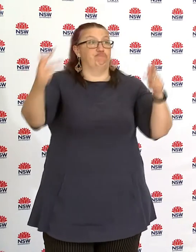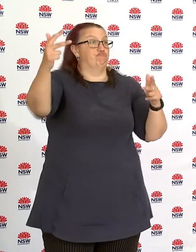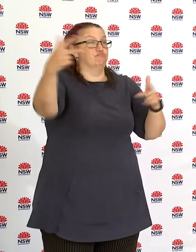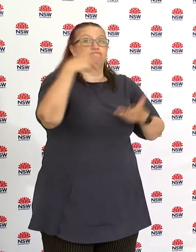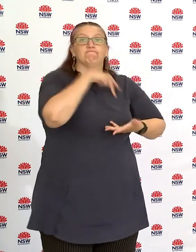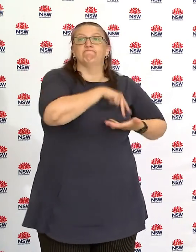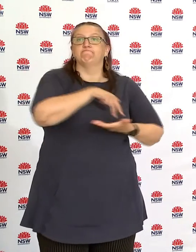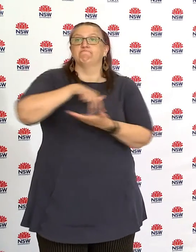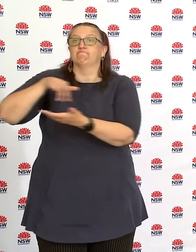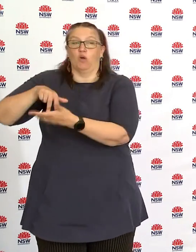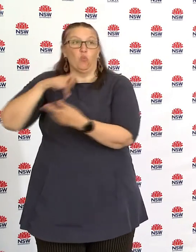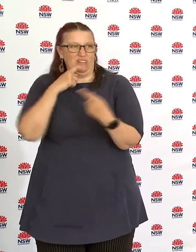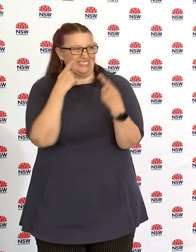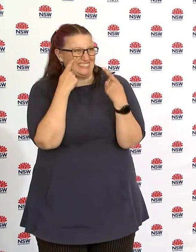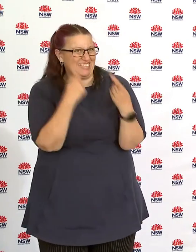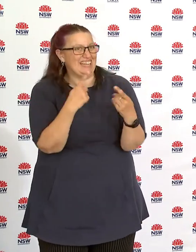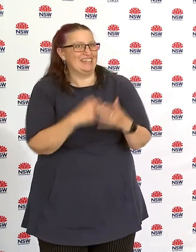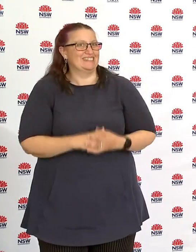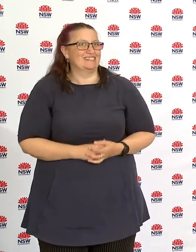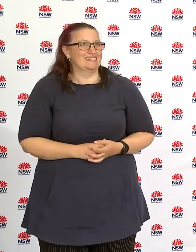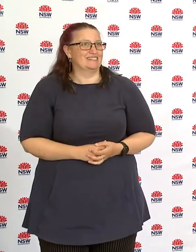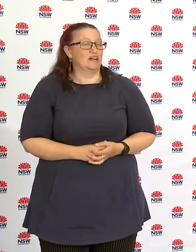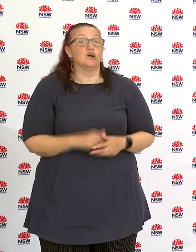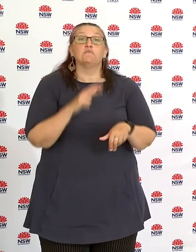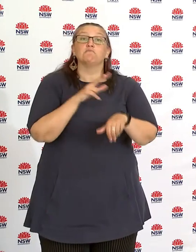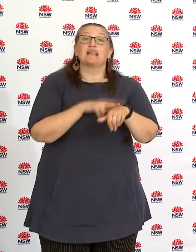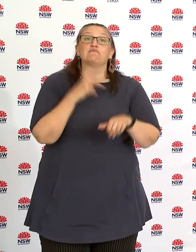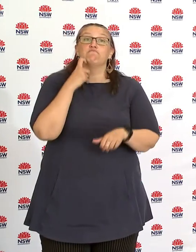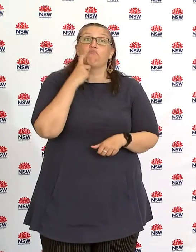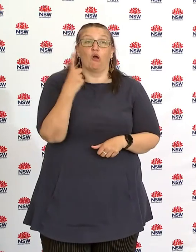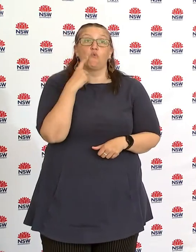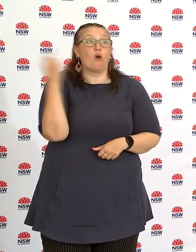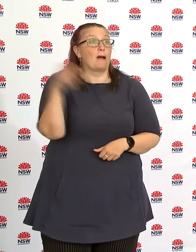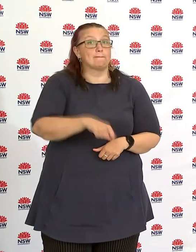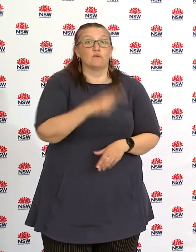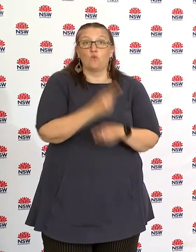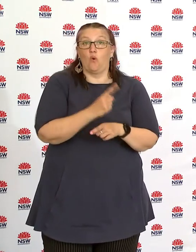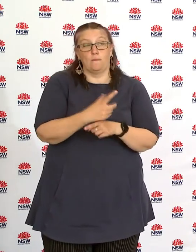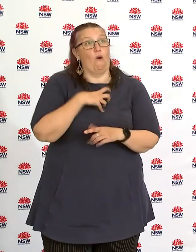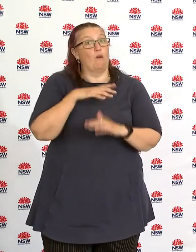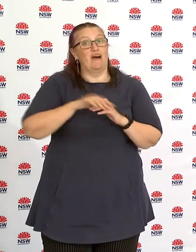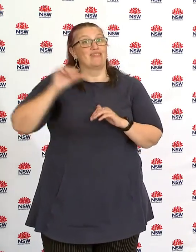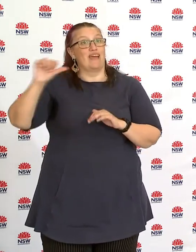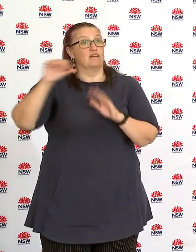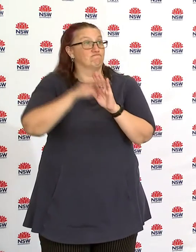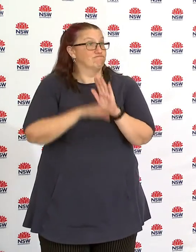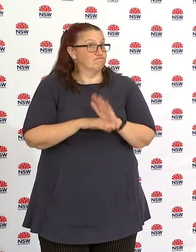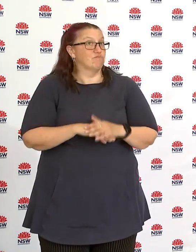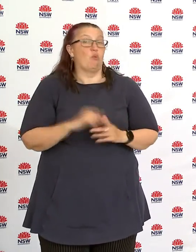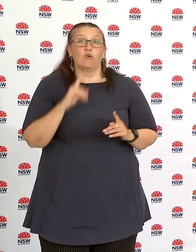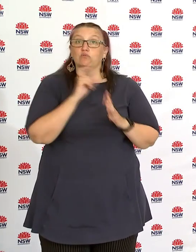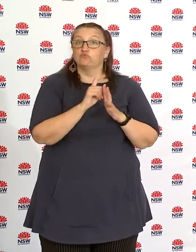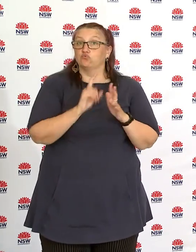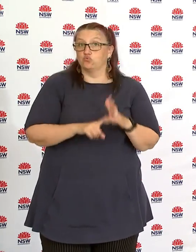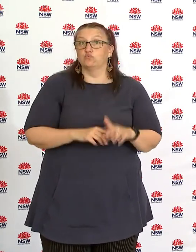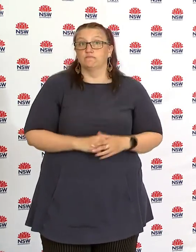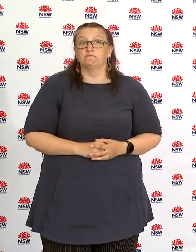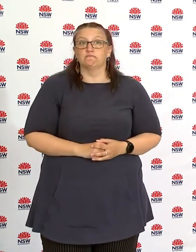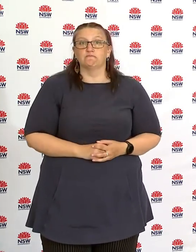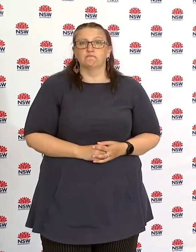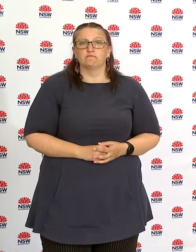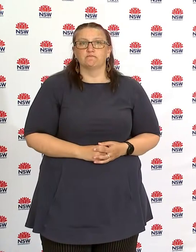involved in those operational decisions are making those decisions and we'll have commissioner fuller here tomorrow to outline